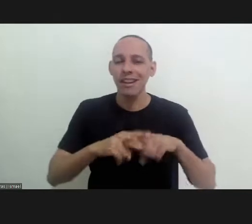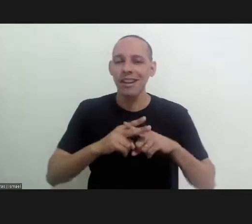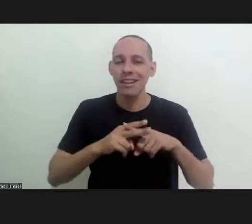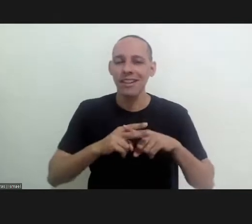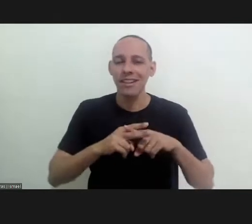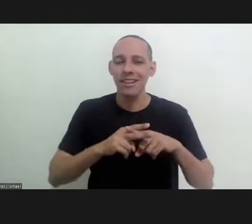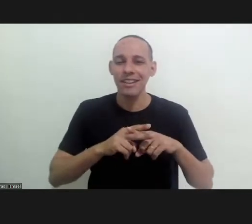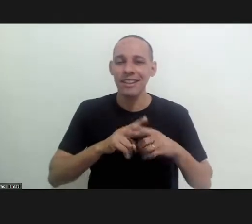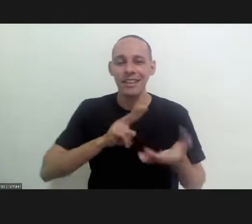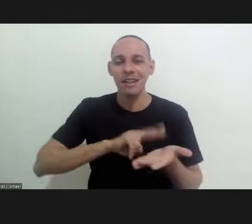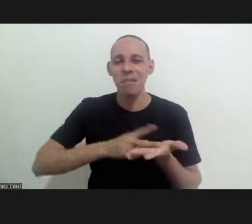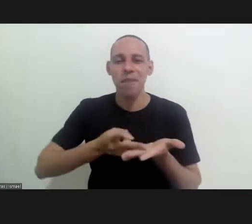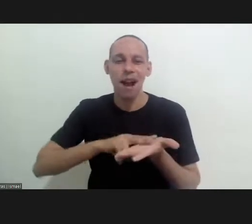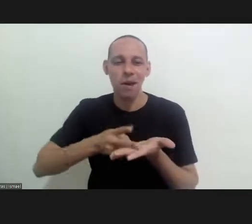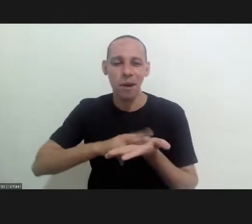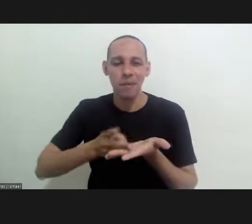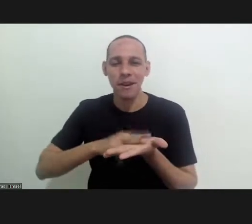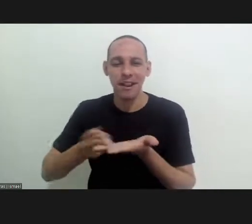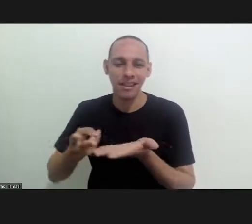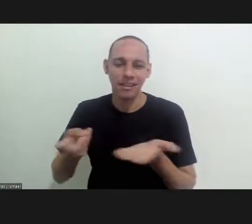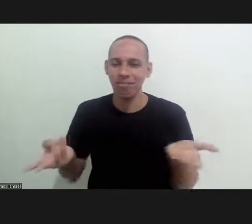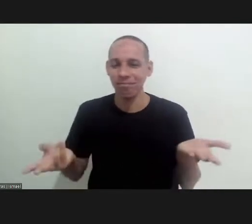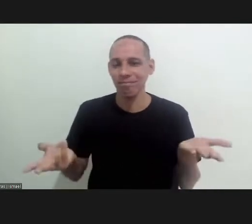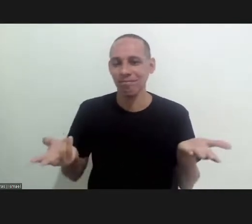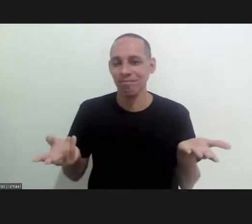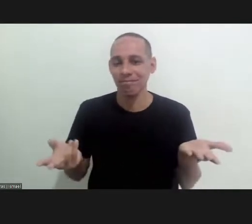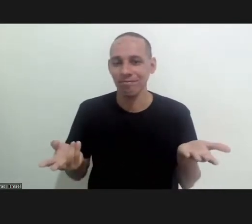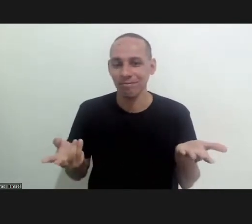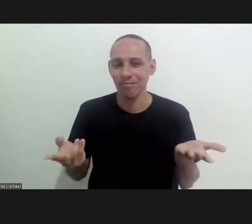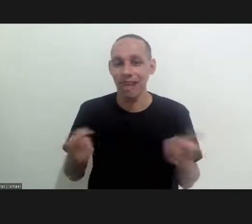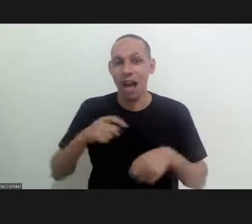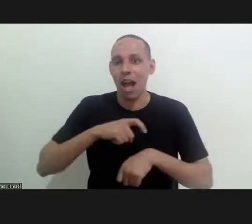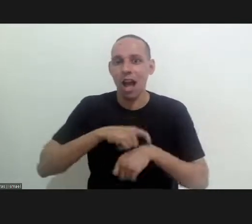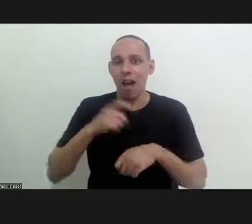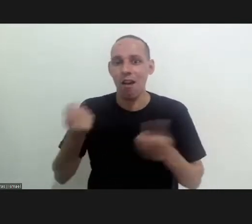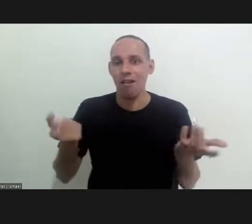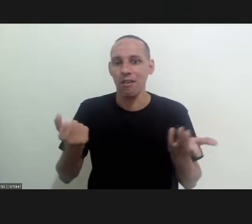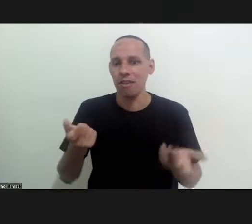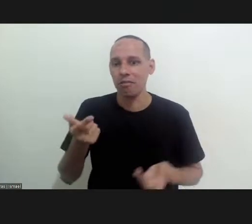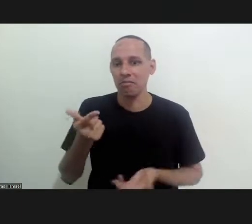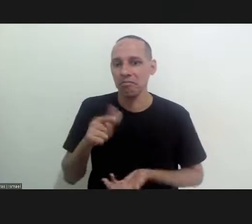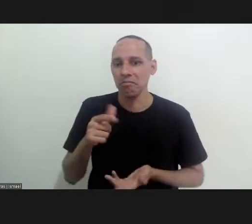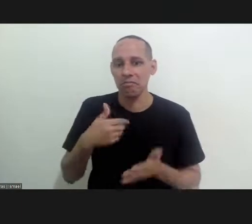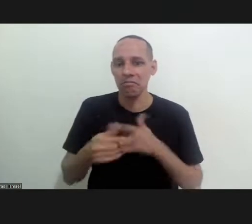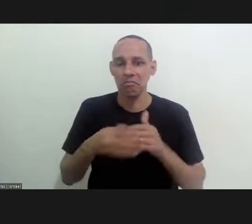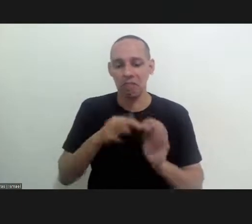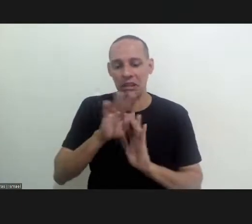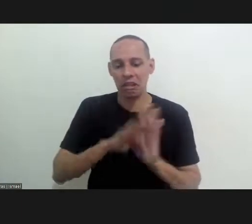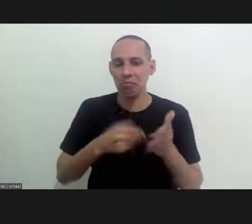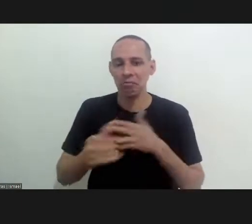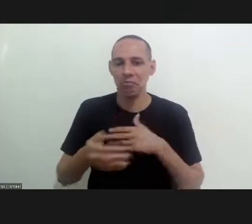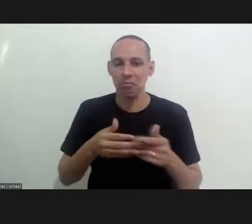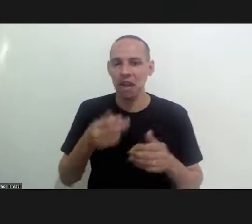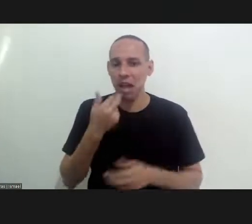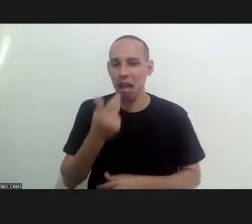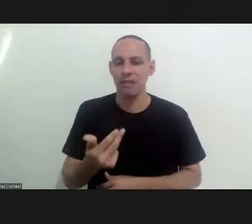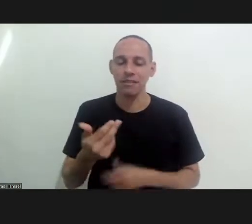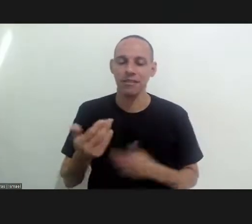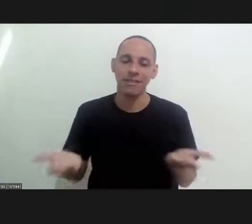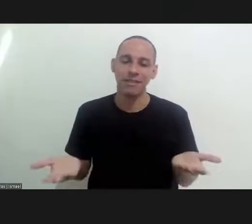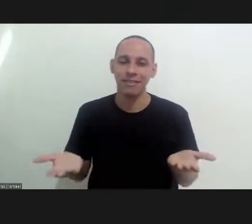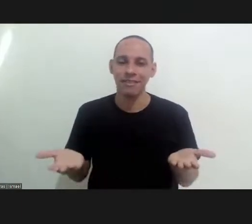which allow us to have trends simultaneous translations in real time of any text any language